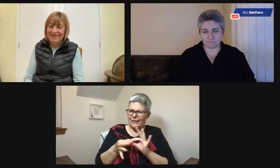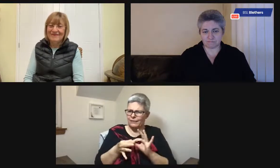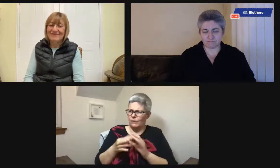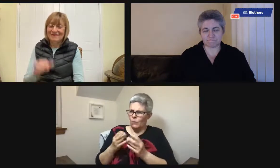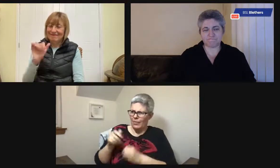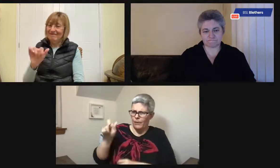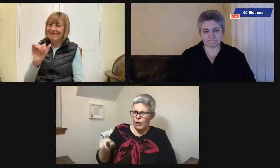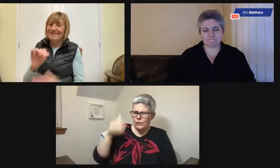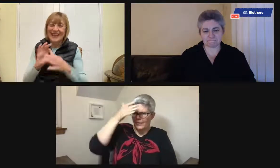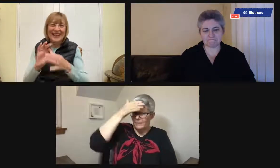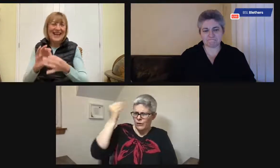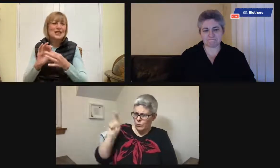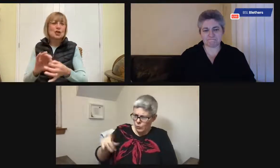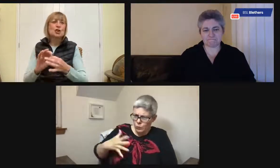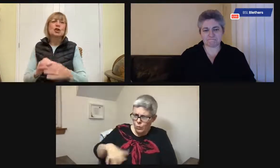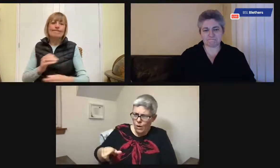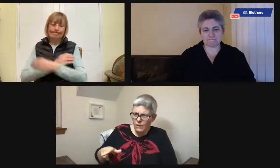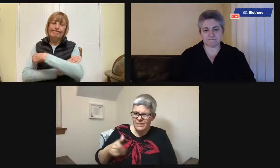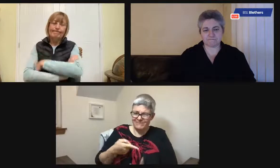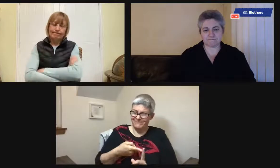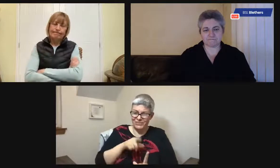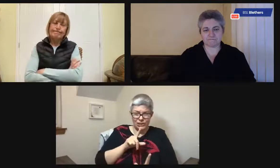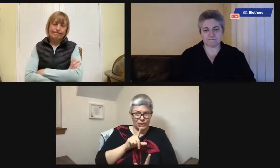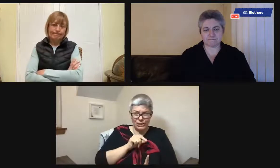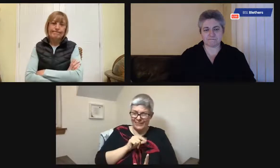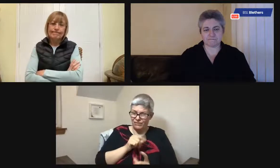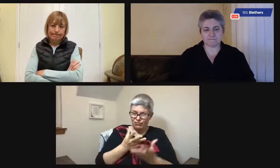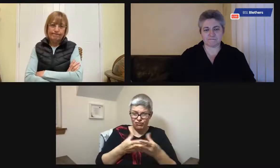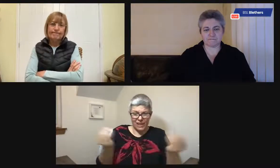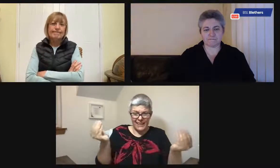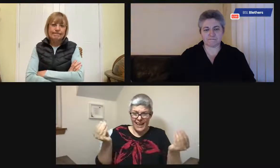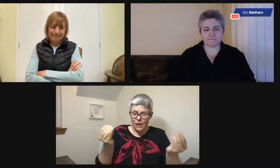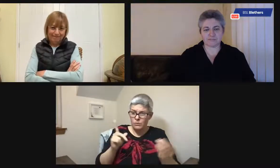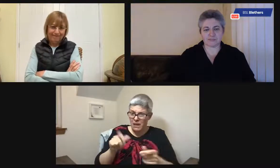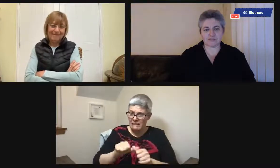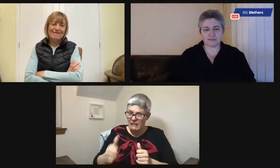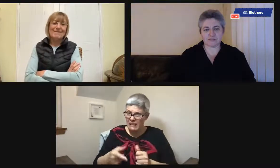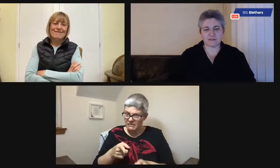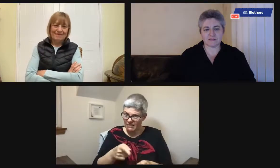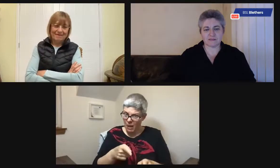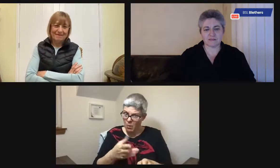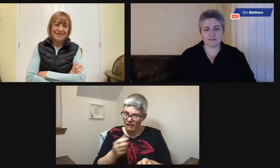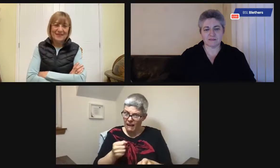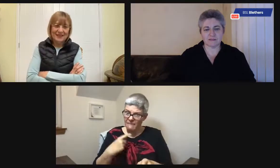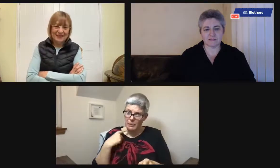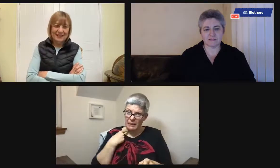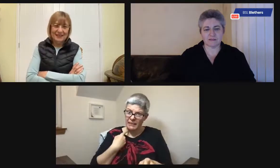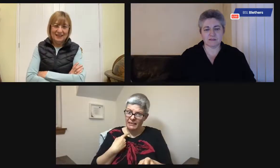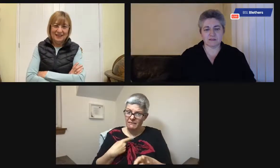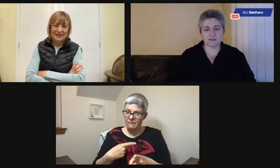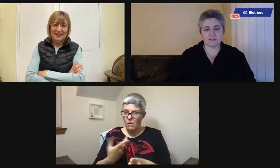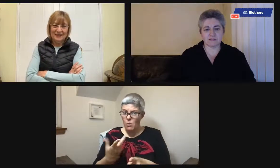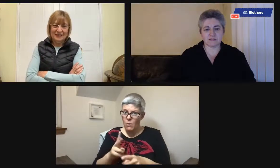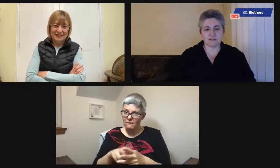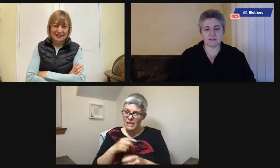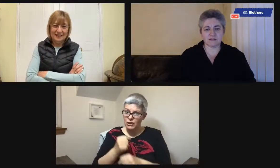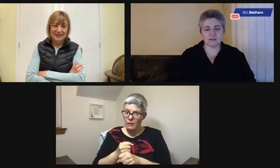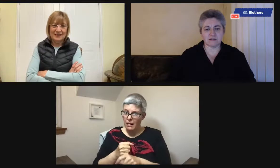communication and working together with the person. You know, no chicken. It's run out.